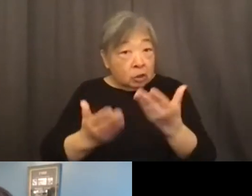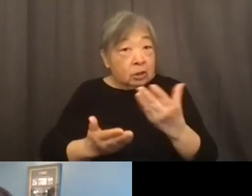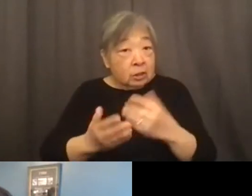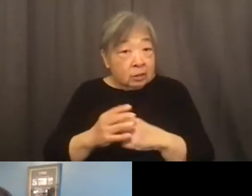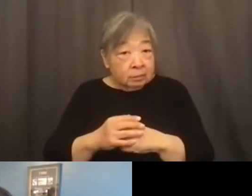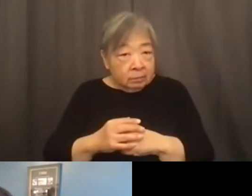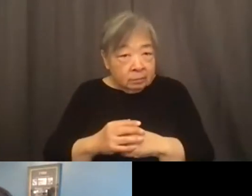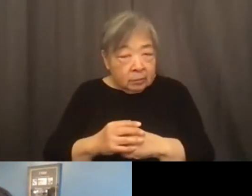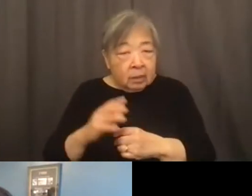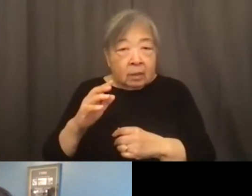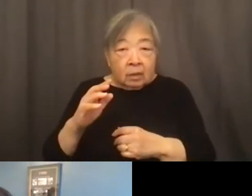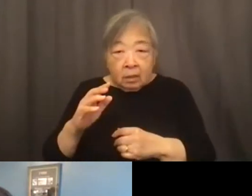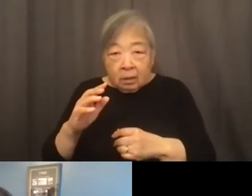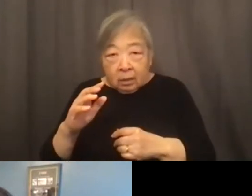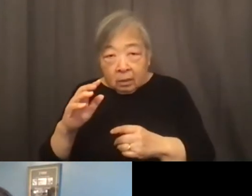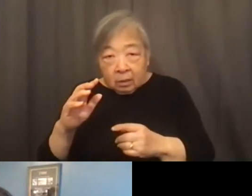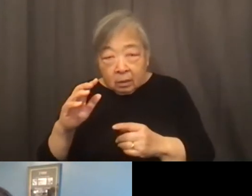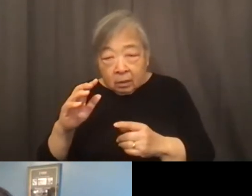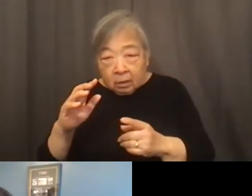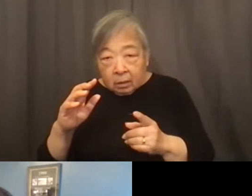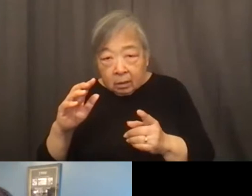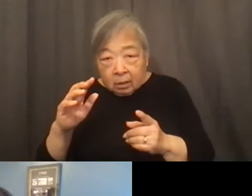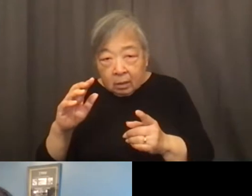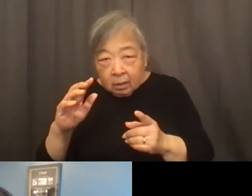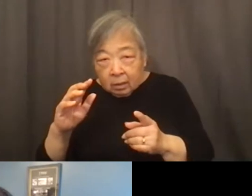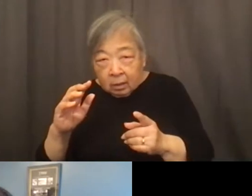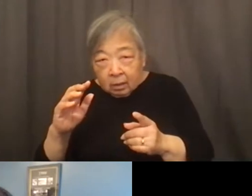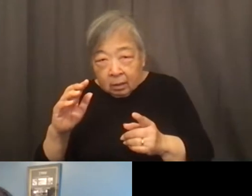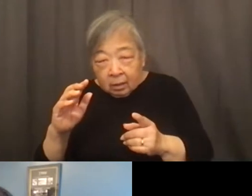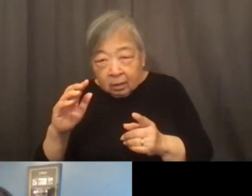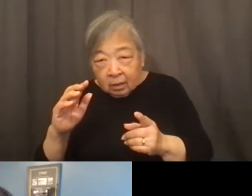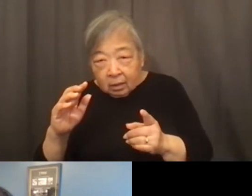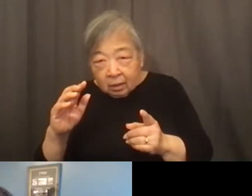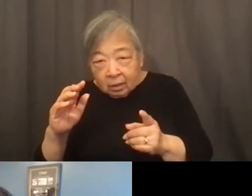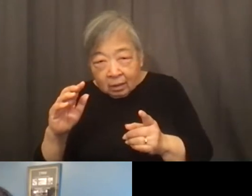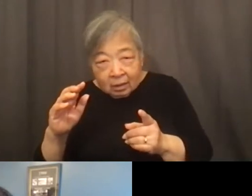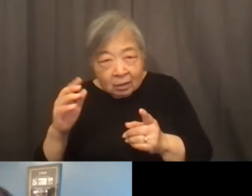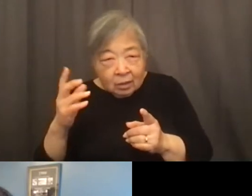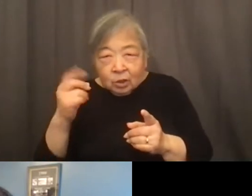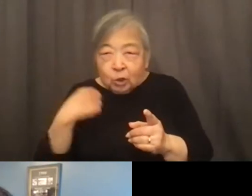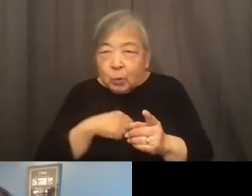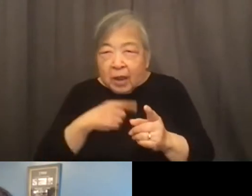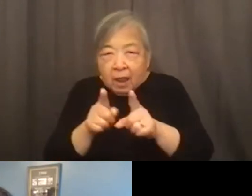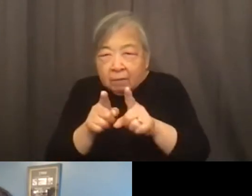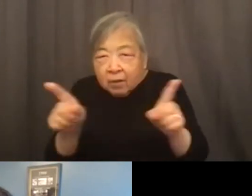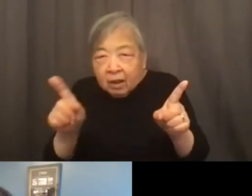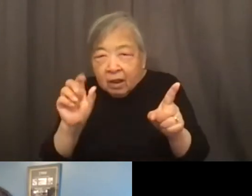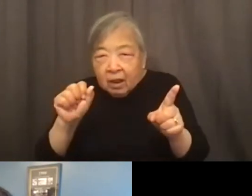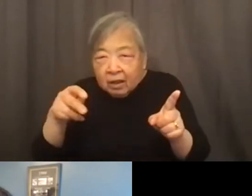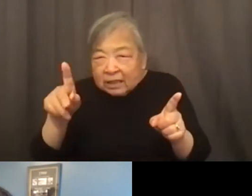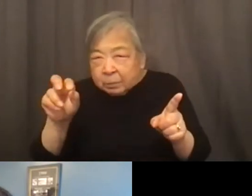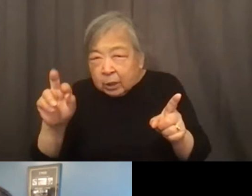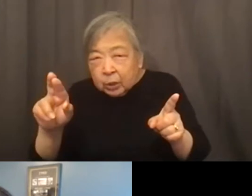do we have a splitter on our box a splitter on our I don't know thank you